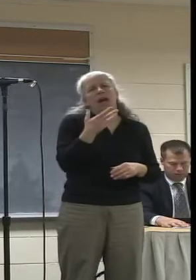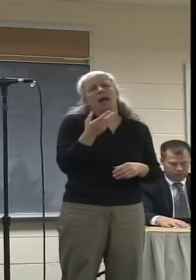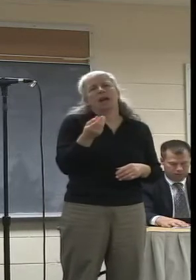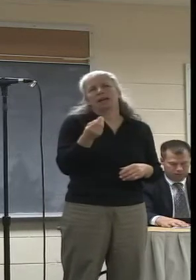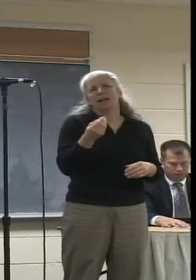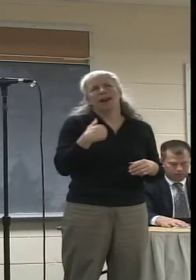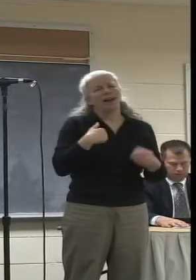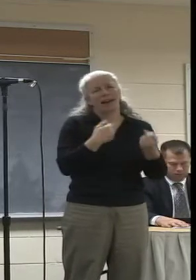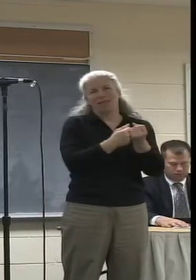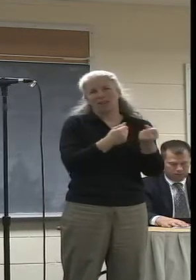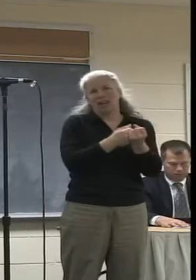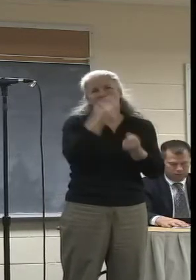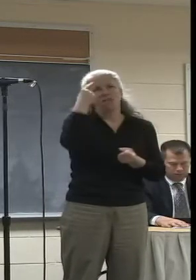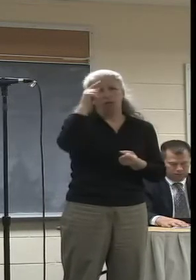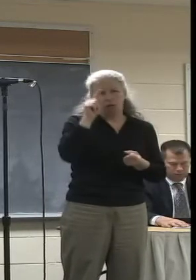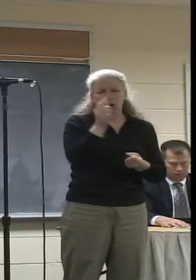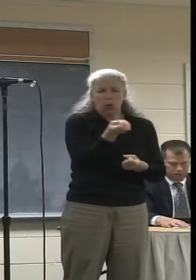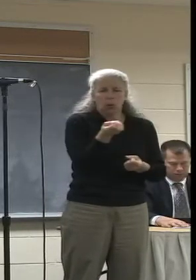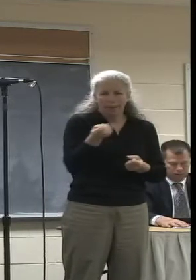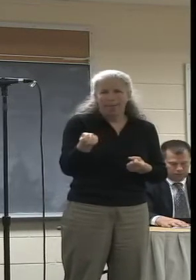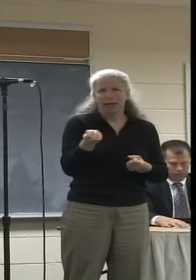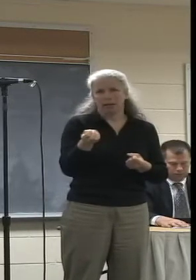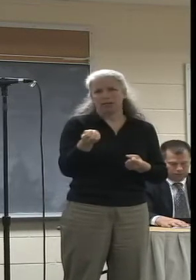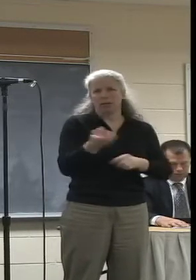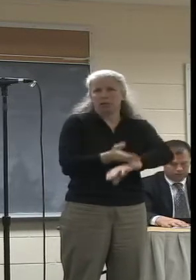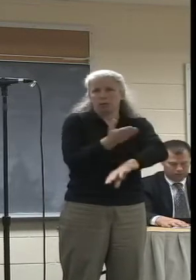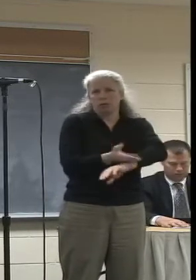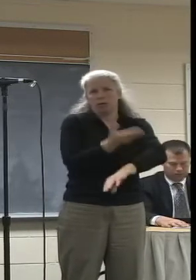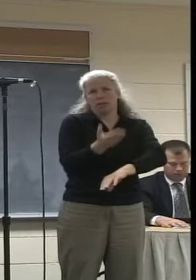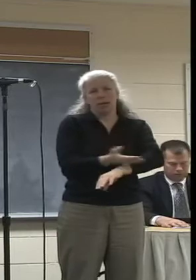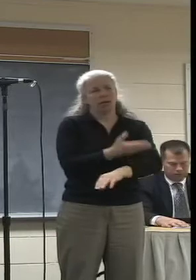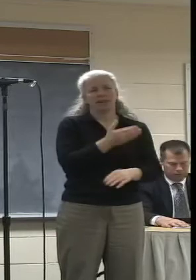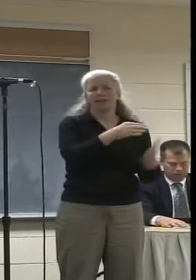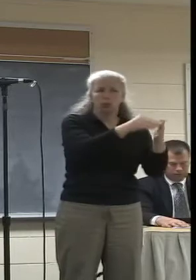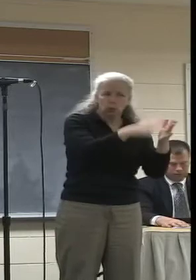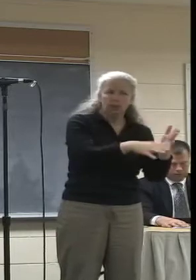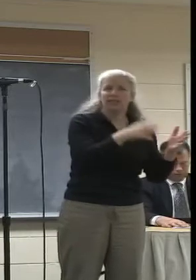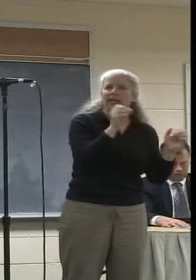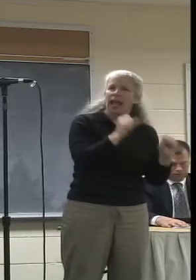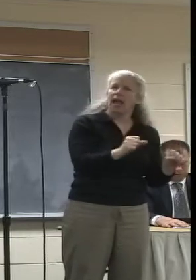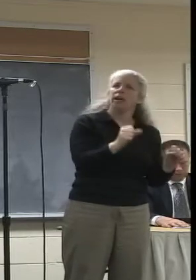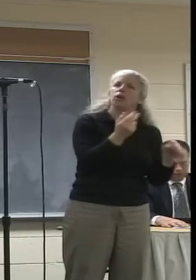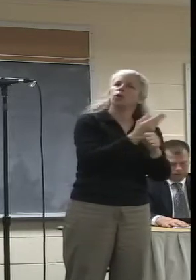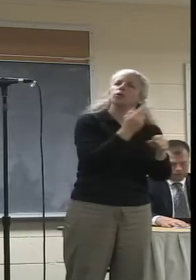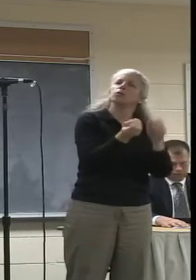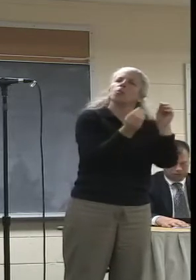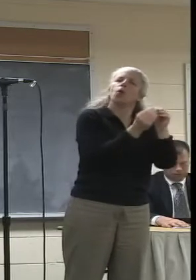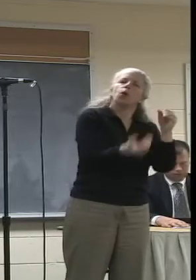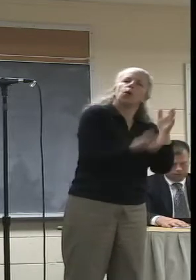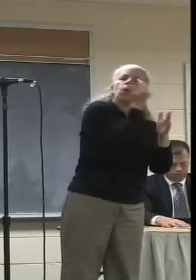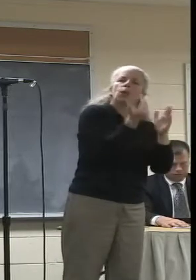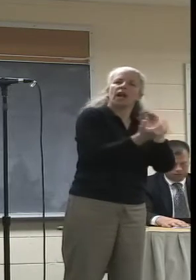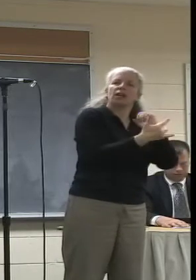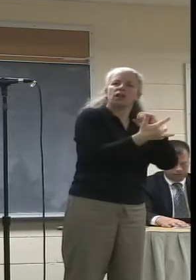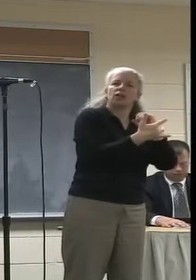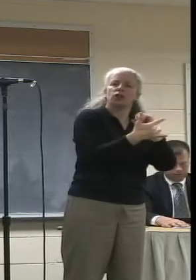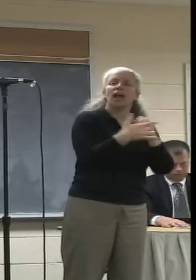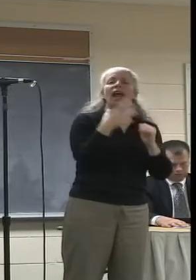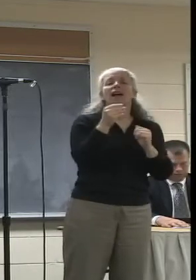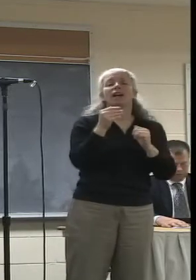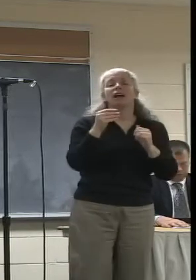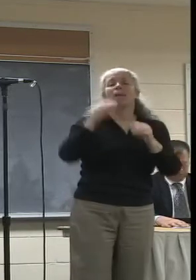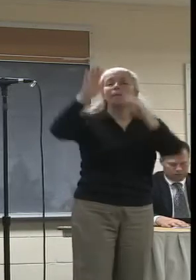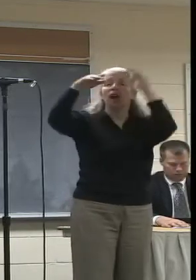advocate for some equipment upgrades so that once again our kids are using and the people in the Paradise City Press are using